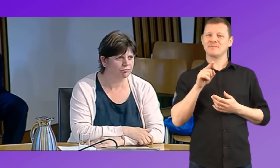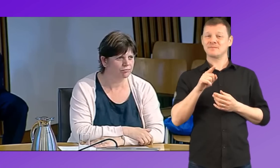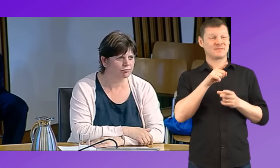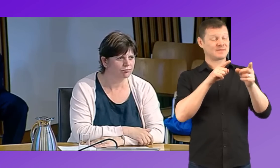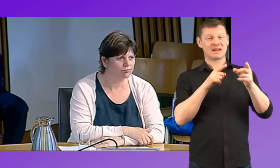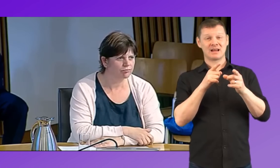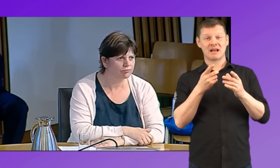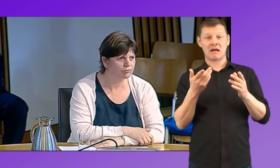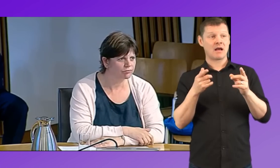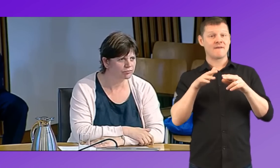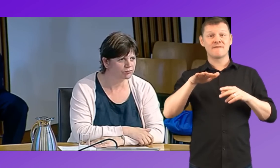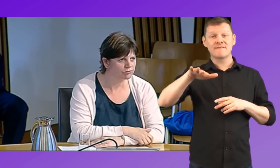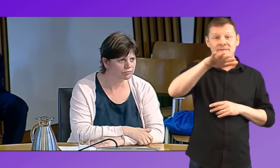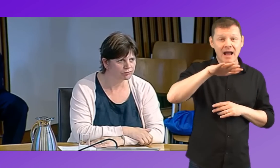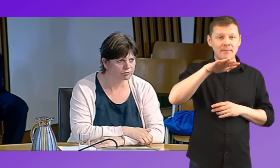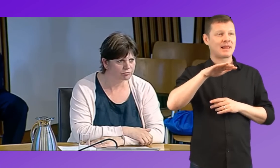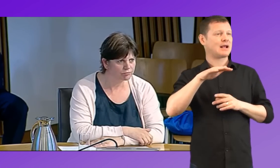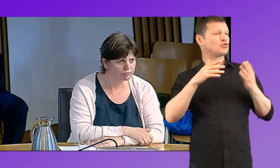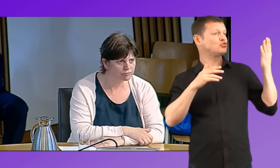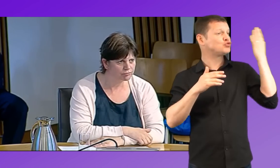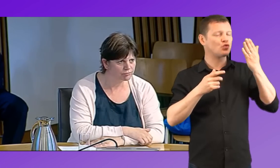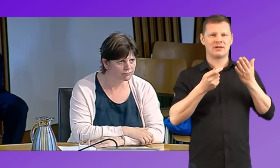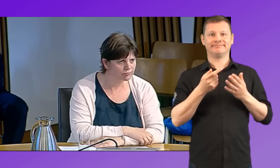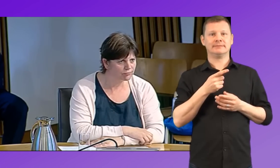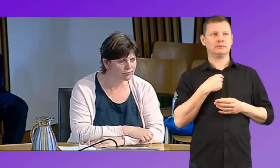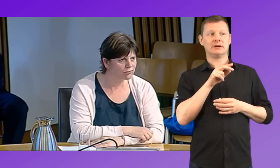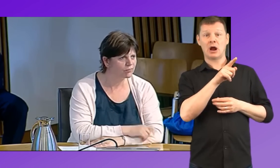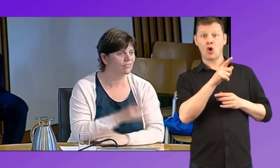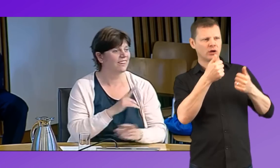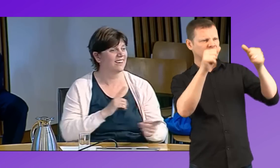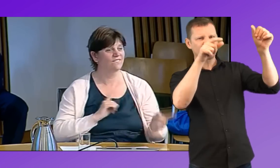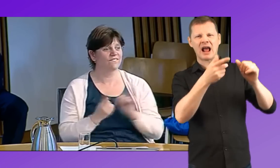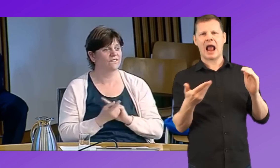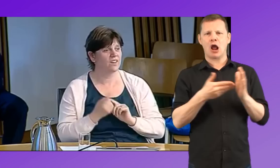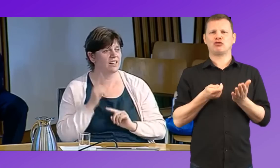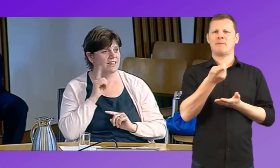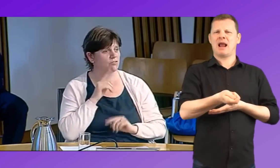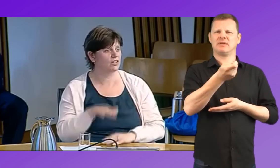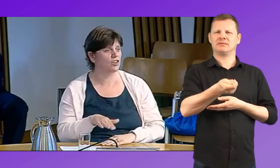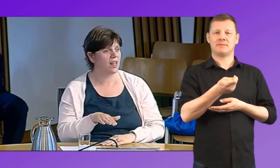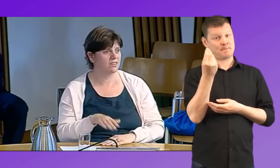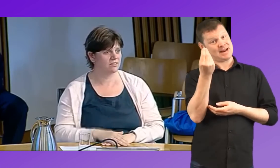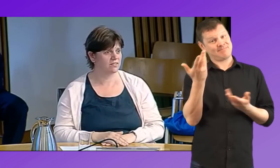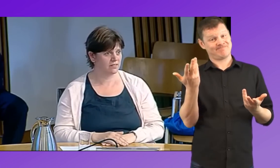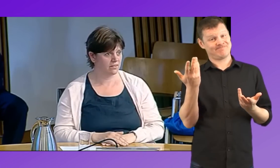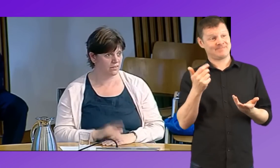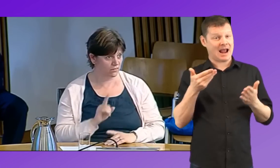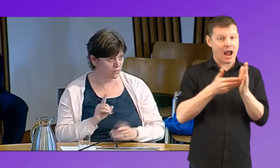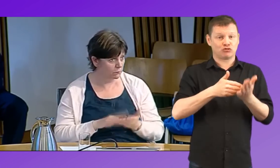we see is in that situation that there's been extra payments made either by the family or the school or somewhere to get extra communication support for that child. So it comes down to